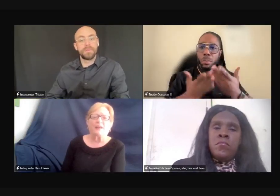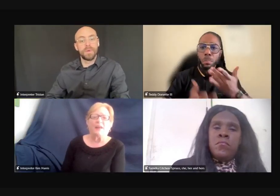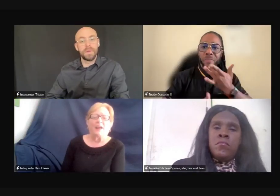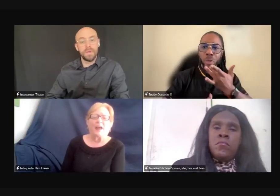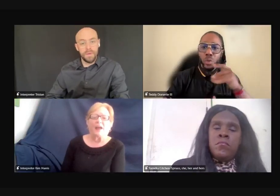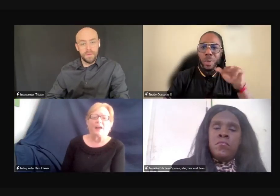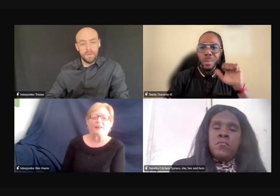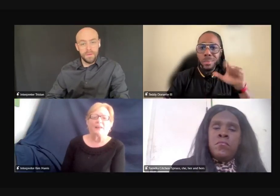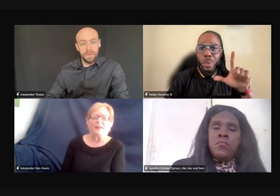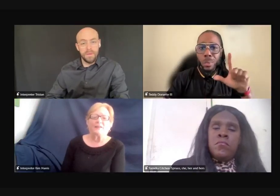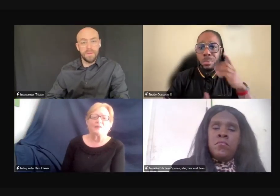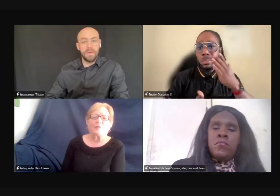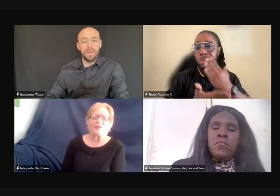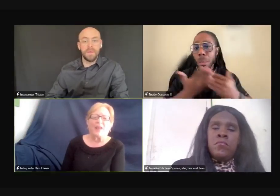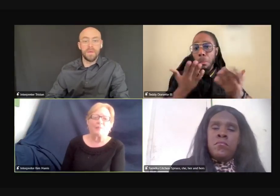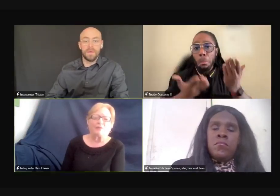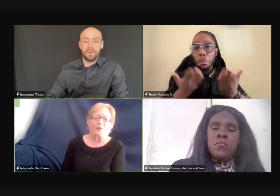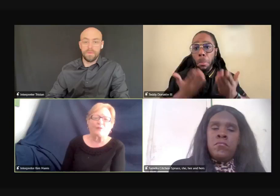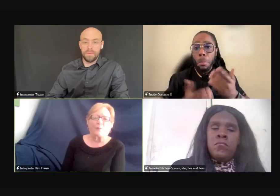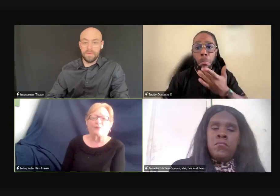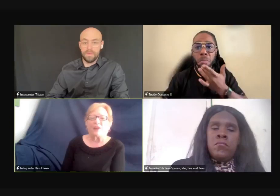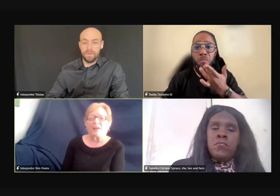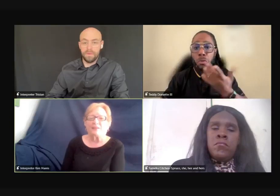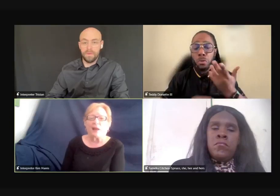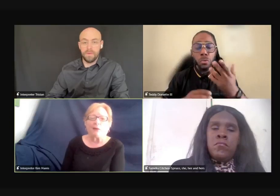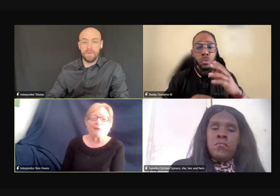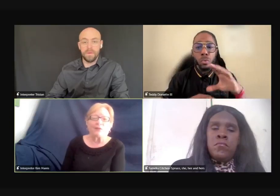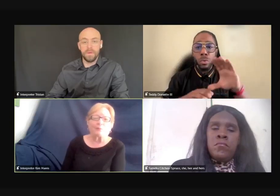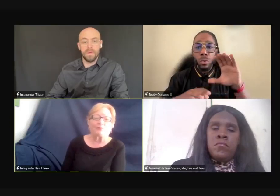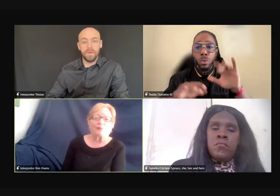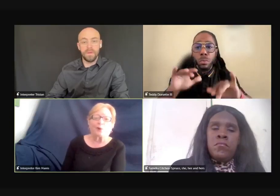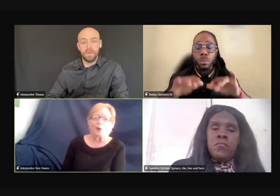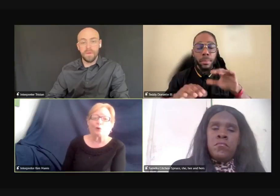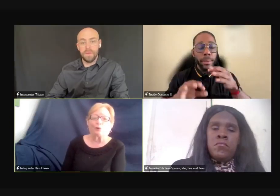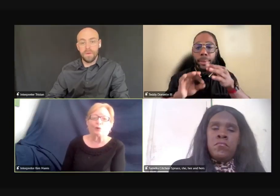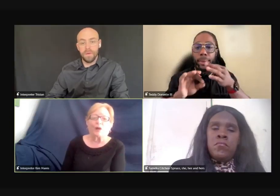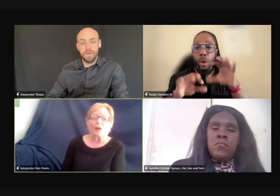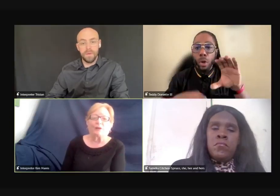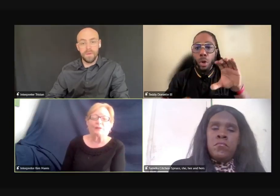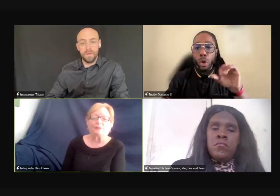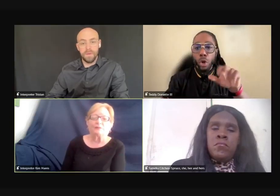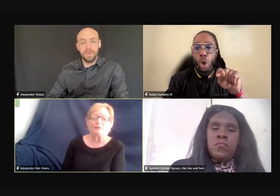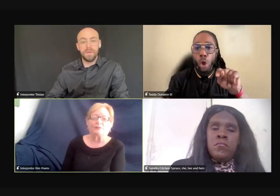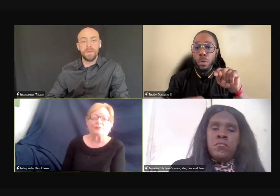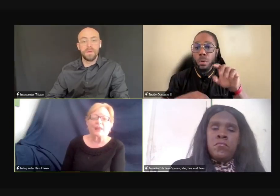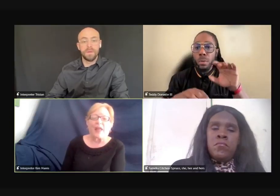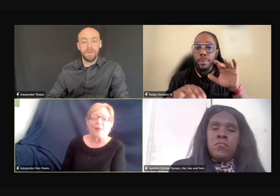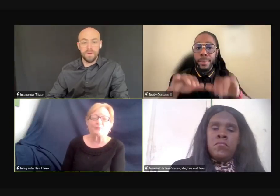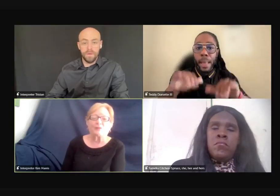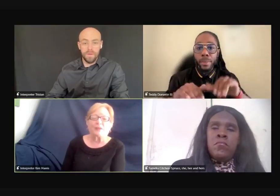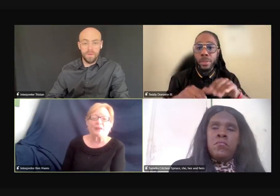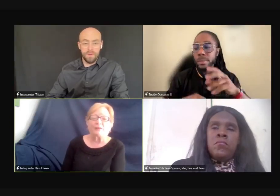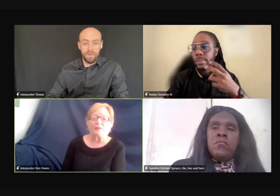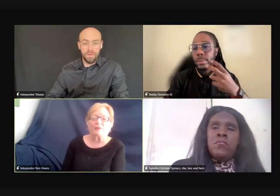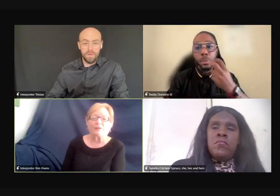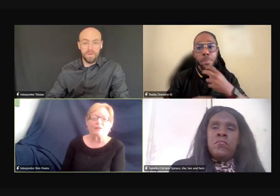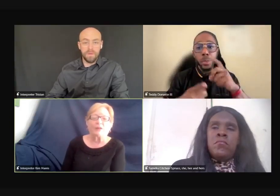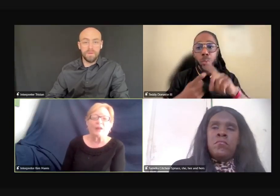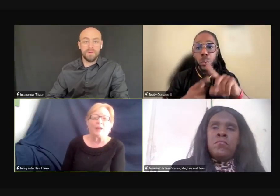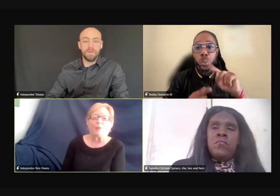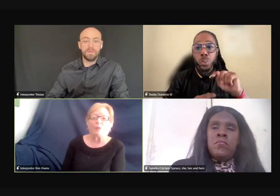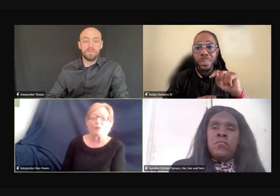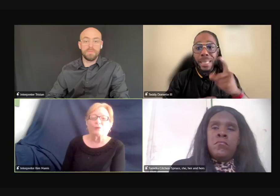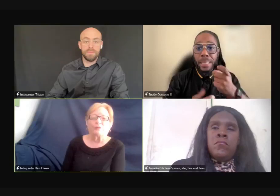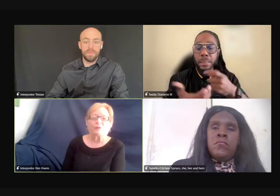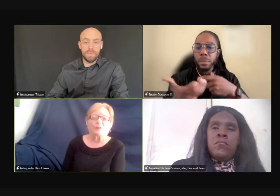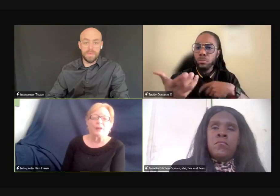like you said. And so, what they prefer, they prefer itself. They prefer captioning or, you